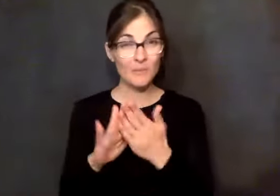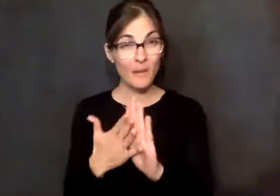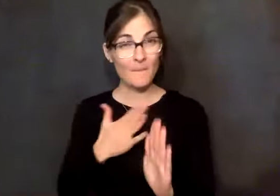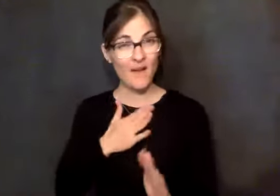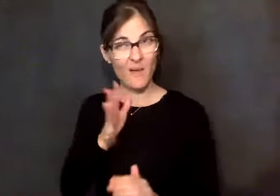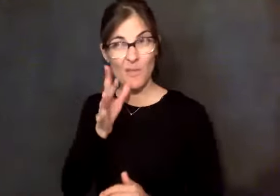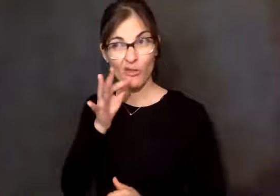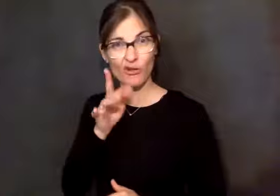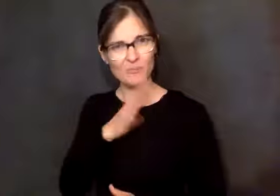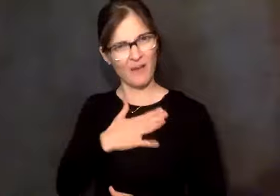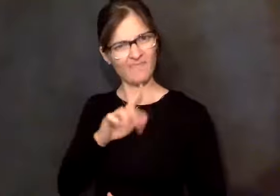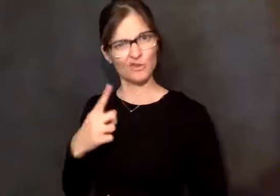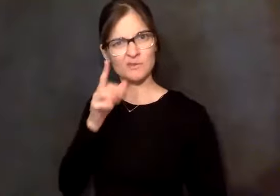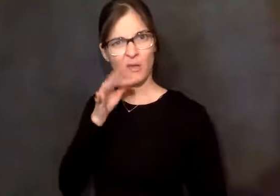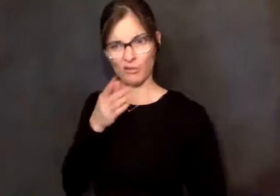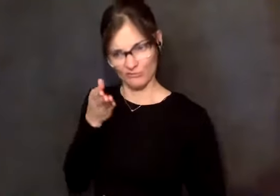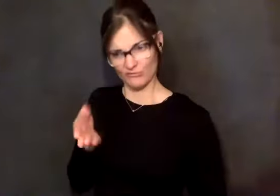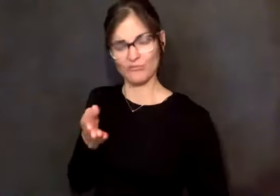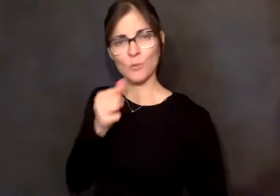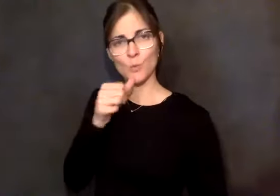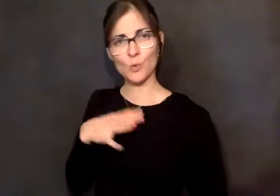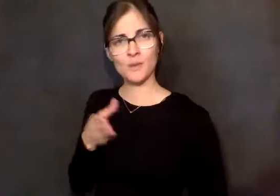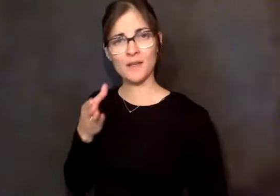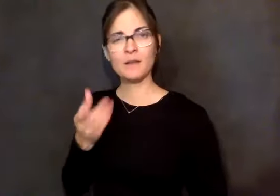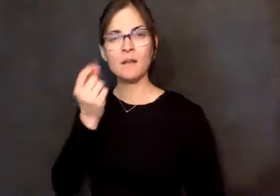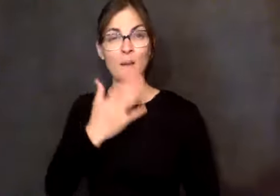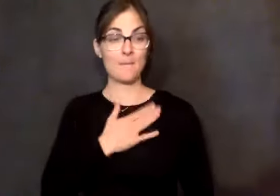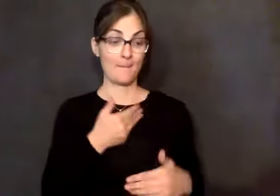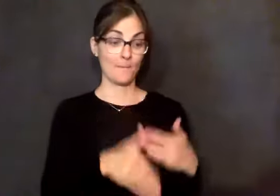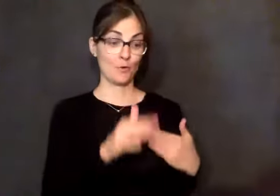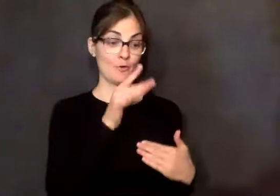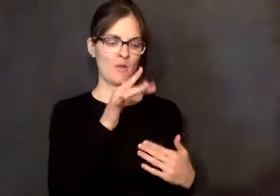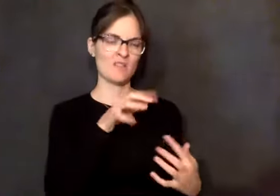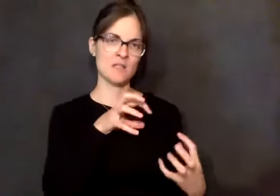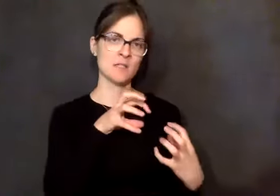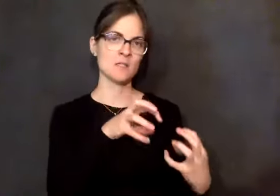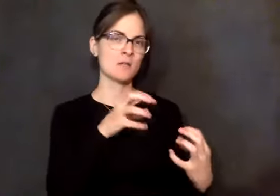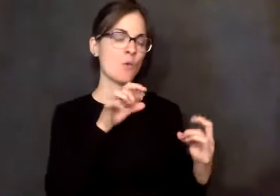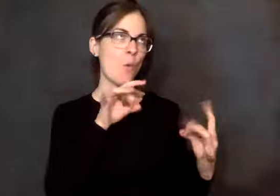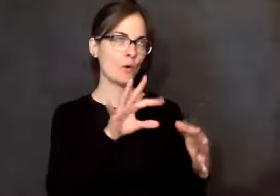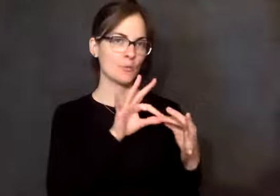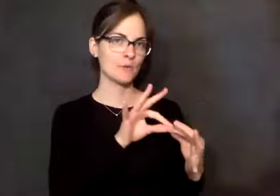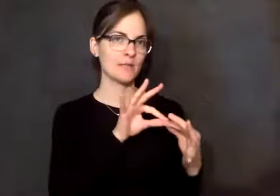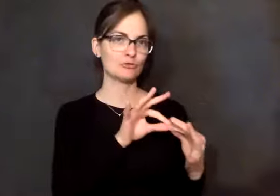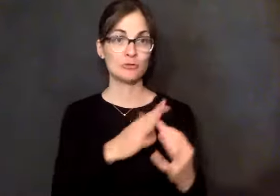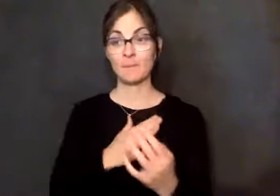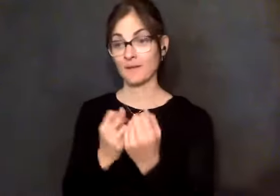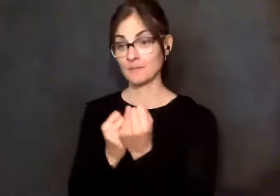felt like I had. I had a horrible relationship with my mother, but I had a wonderful